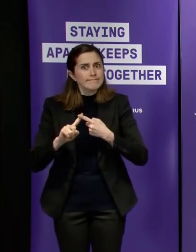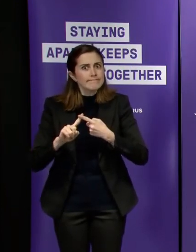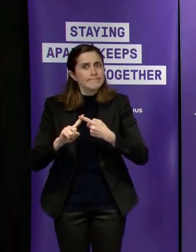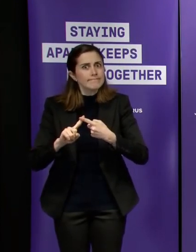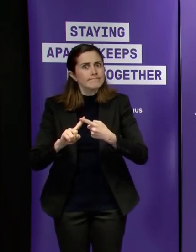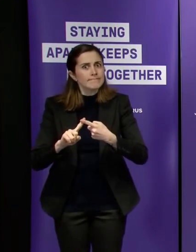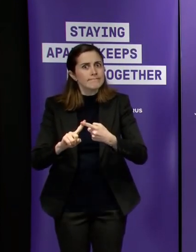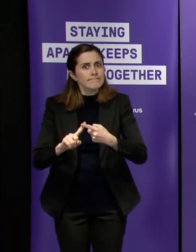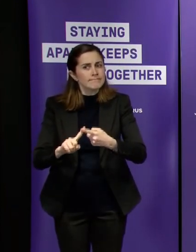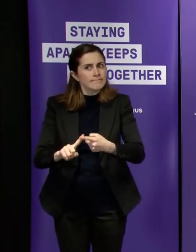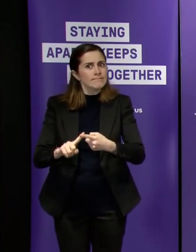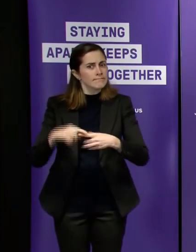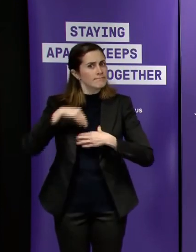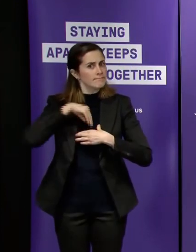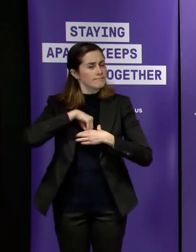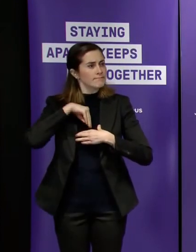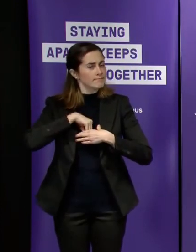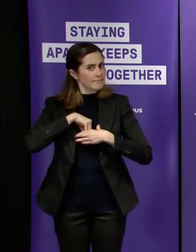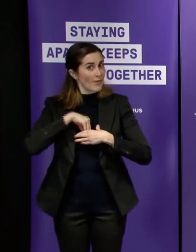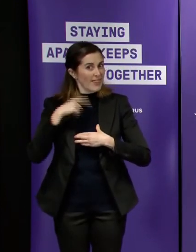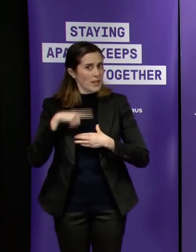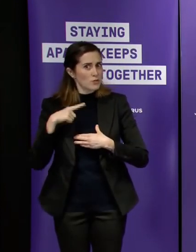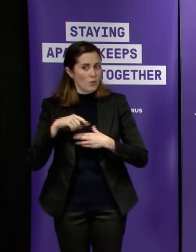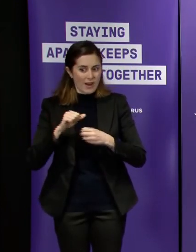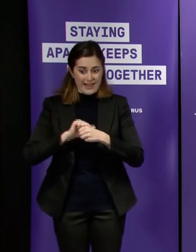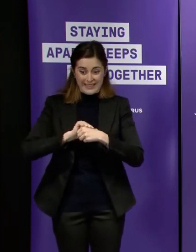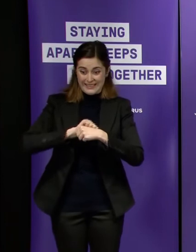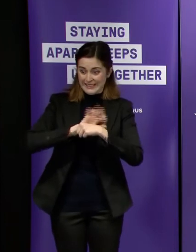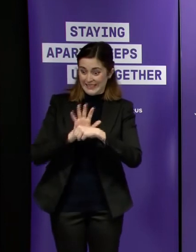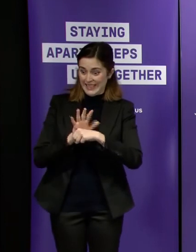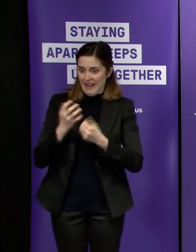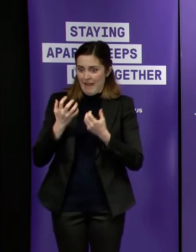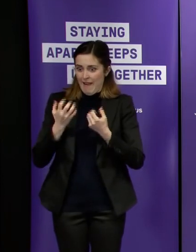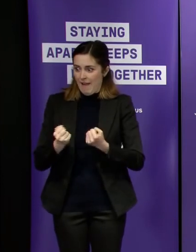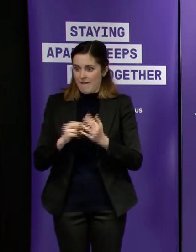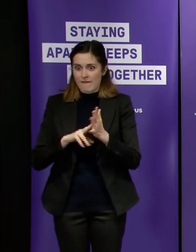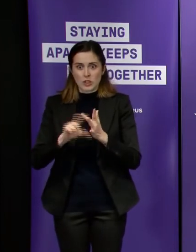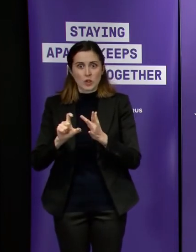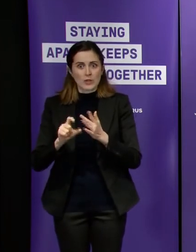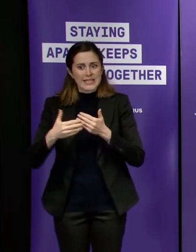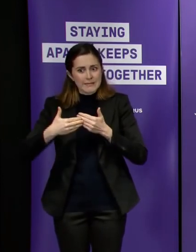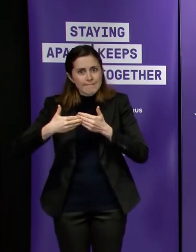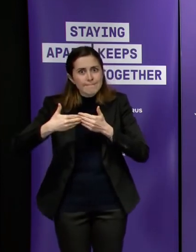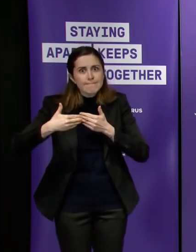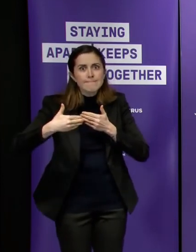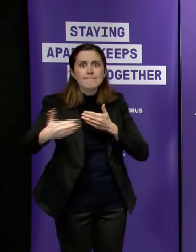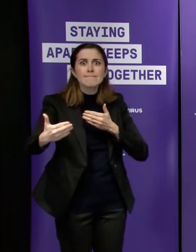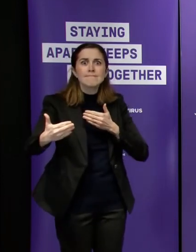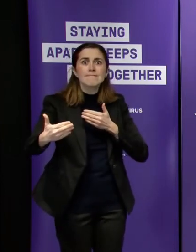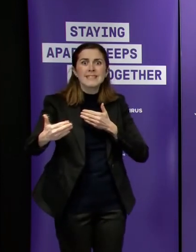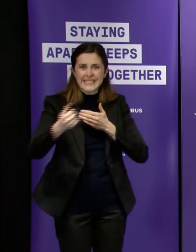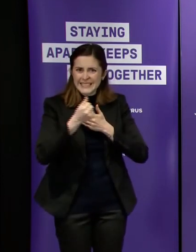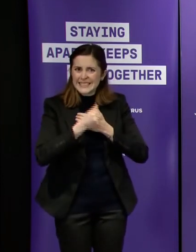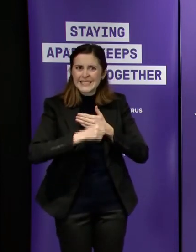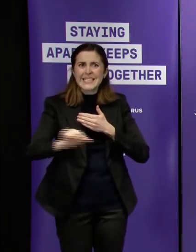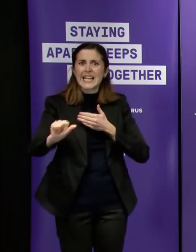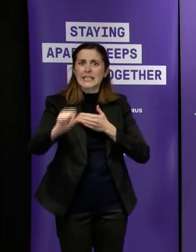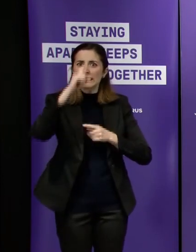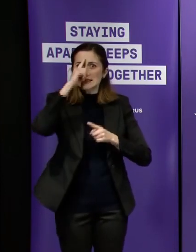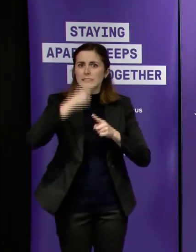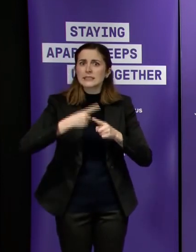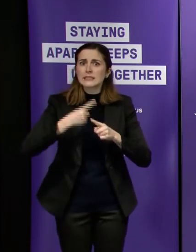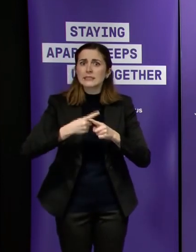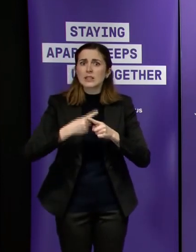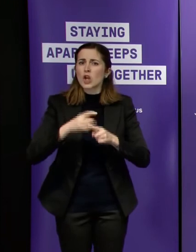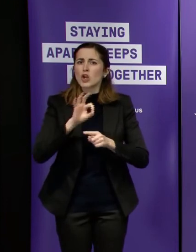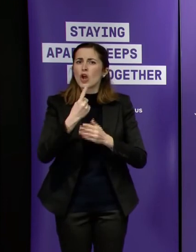that'll be that might be one reason why we would continue to see active cases for longer than that that traditionally agreed life cycle 10 to 14